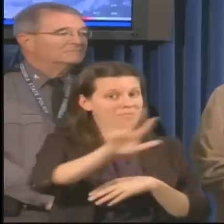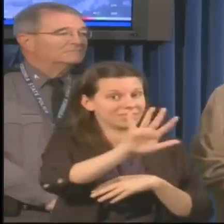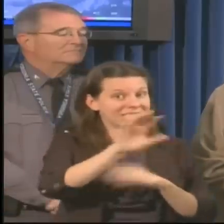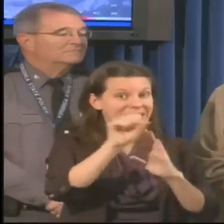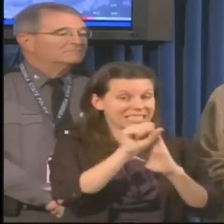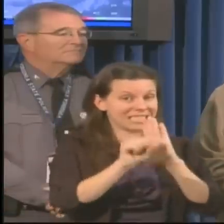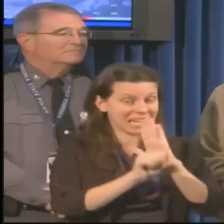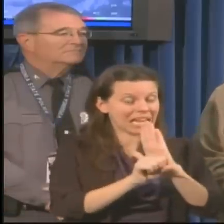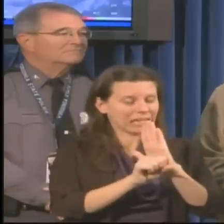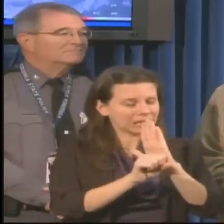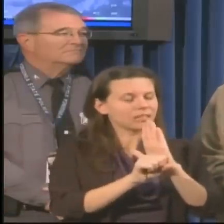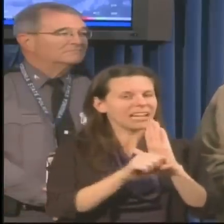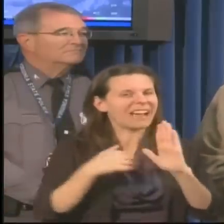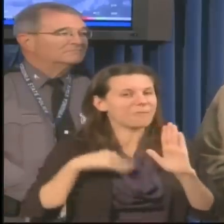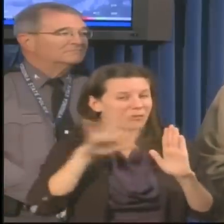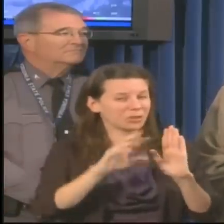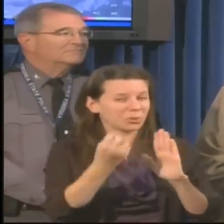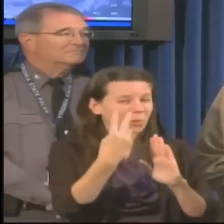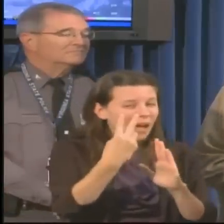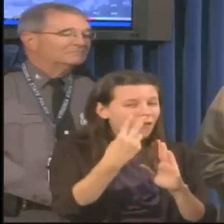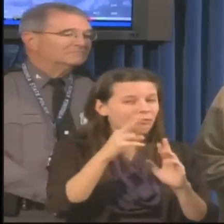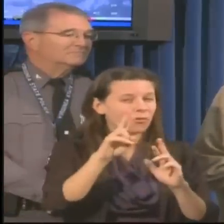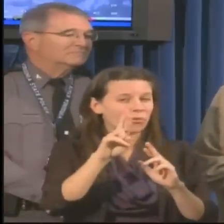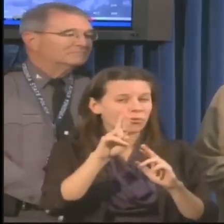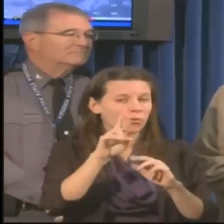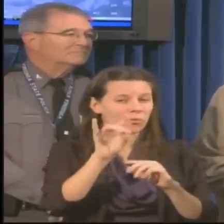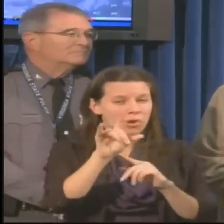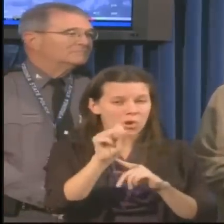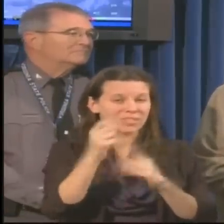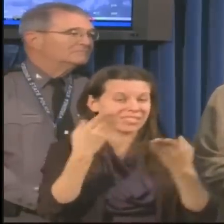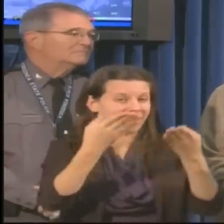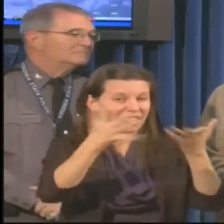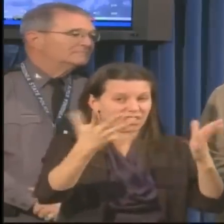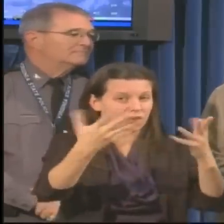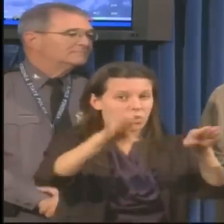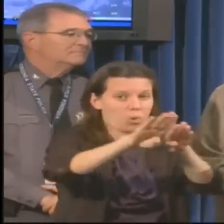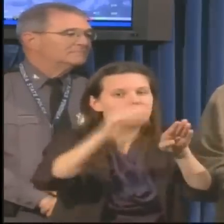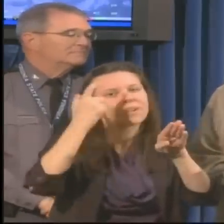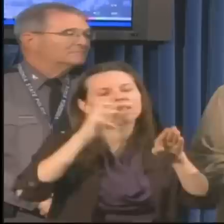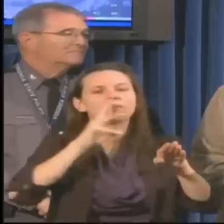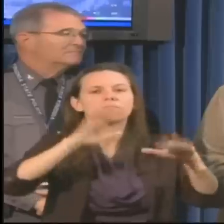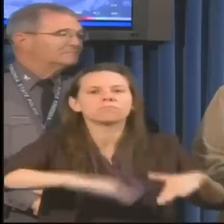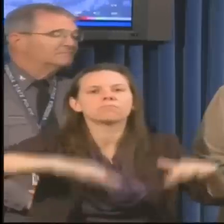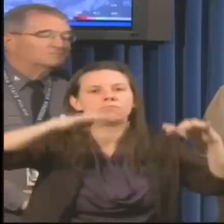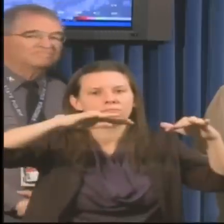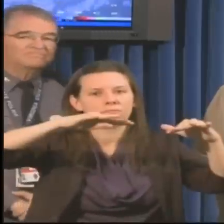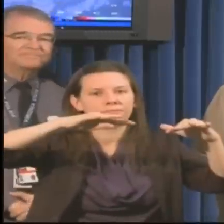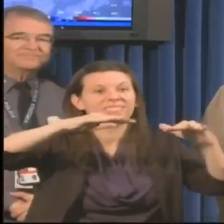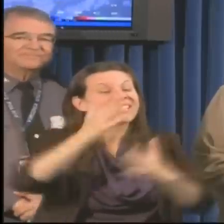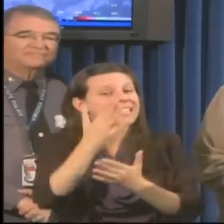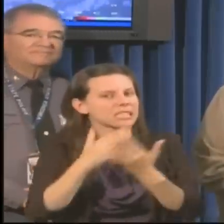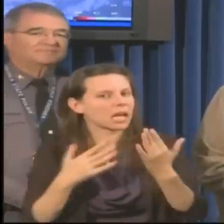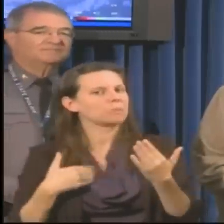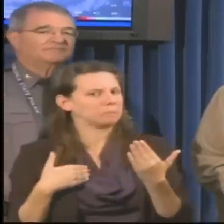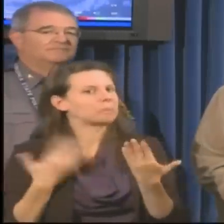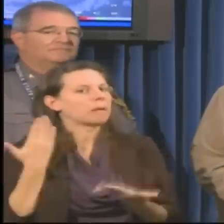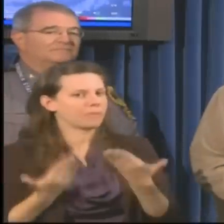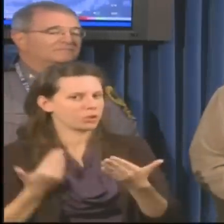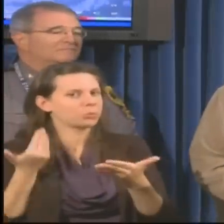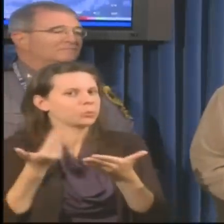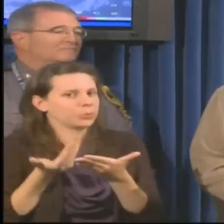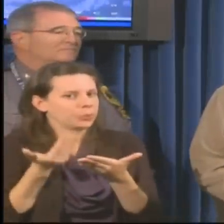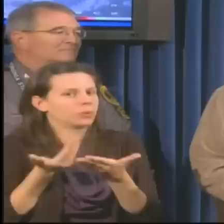of flooding. We have several roads, maybe 15, that are on watch because of standing water. So again,